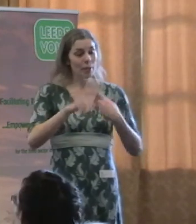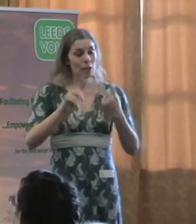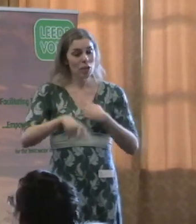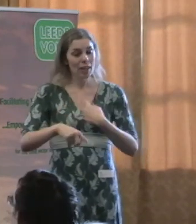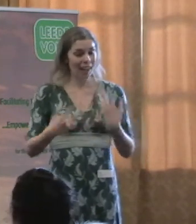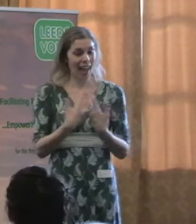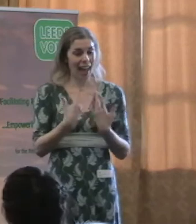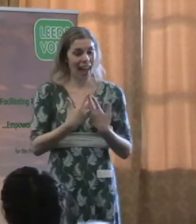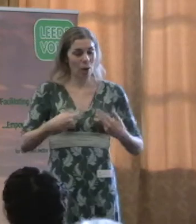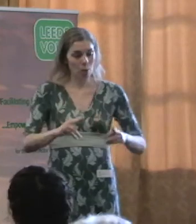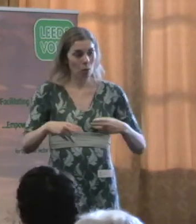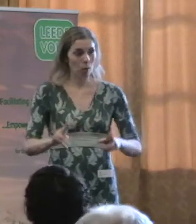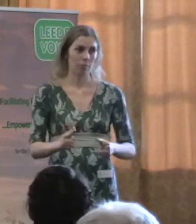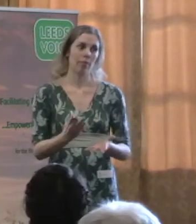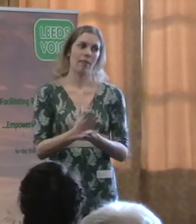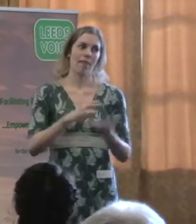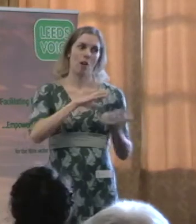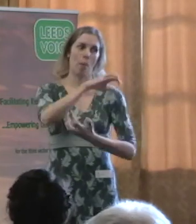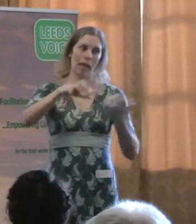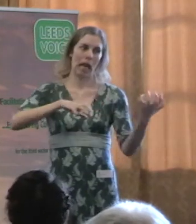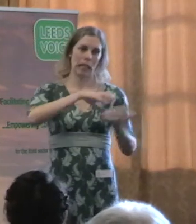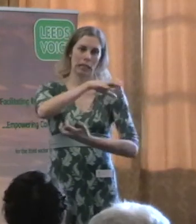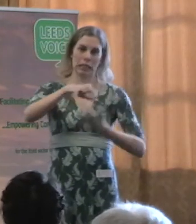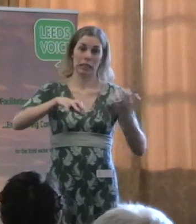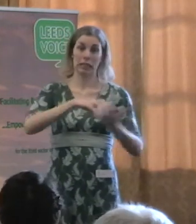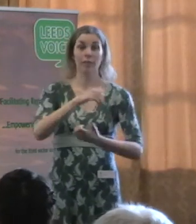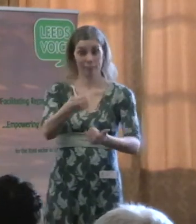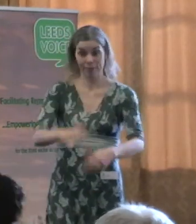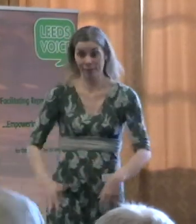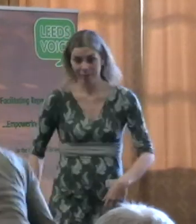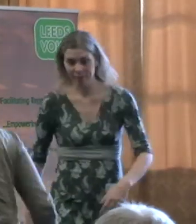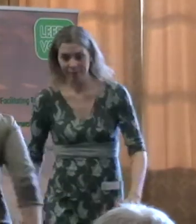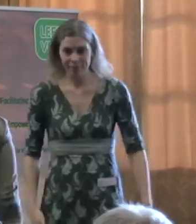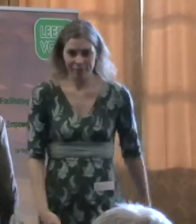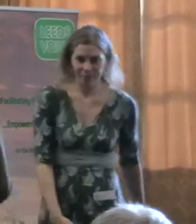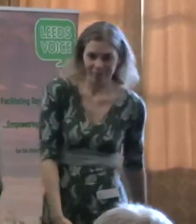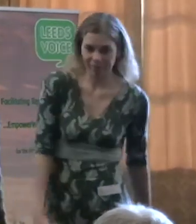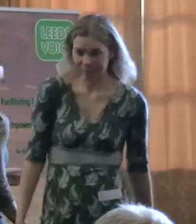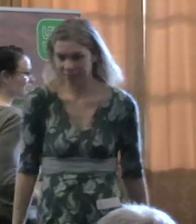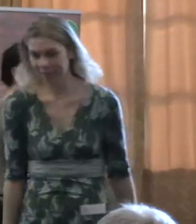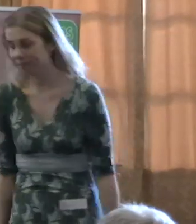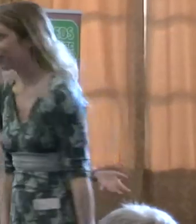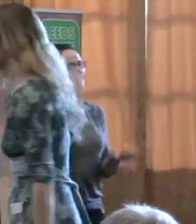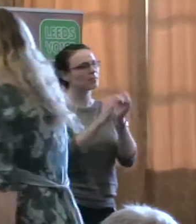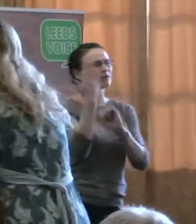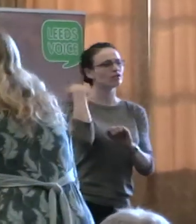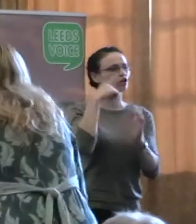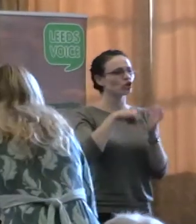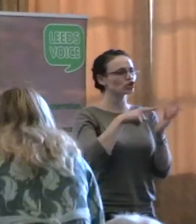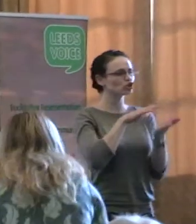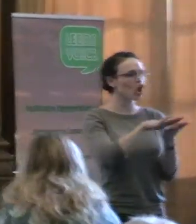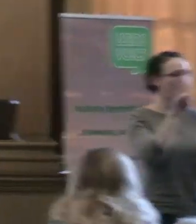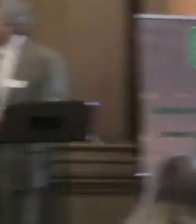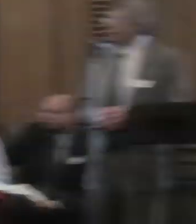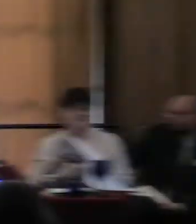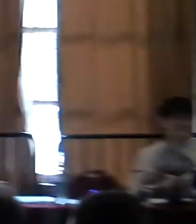overhead. You will remember, John began his talk with his overhead, which tried